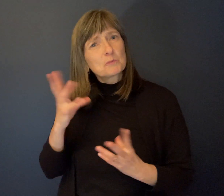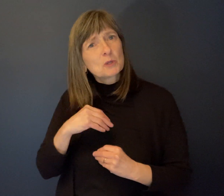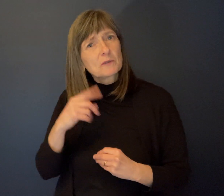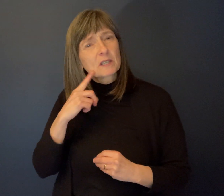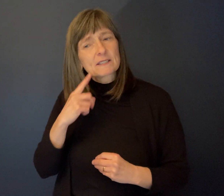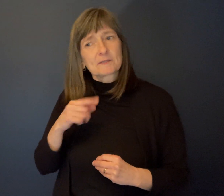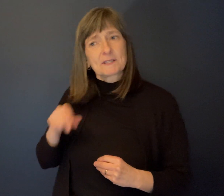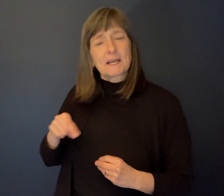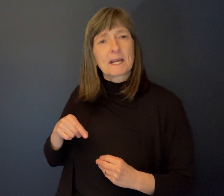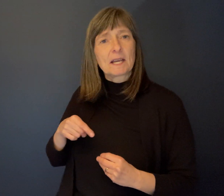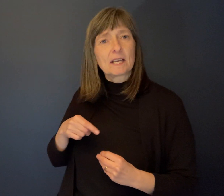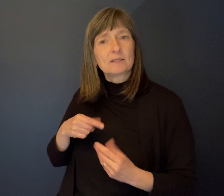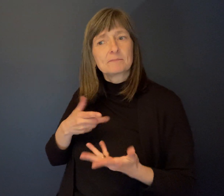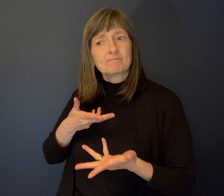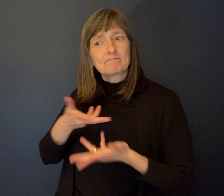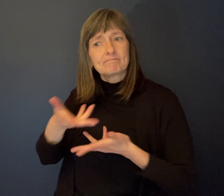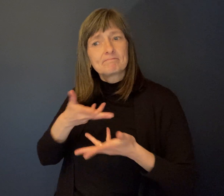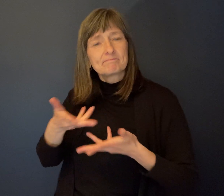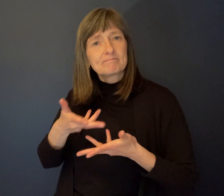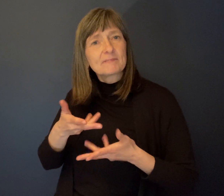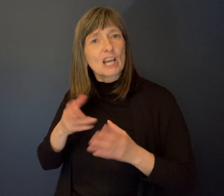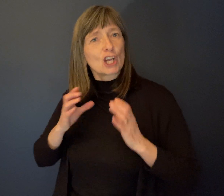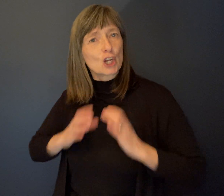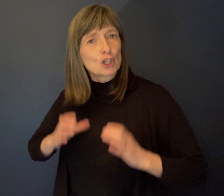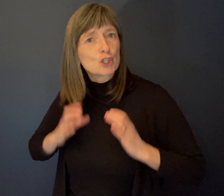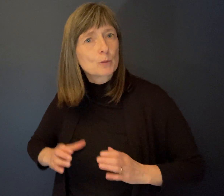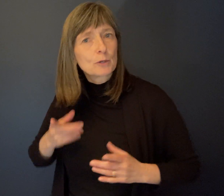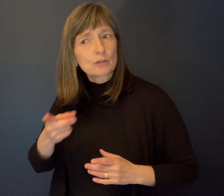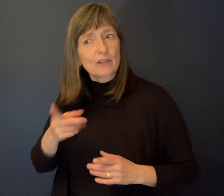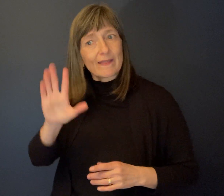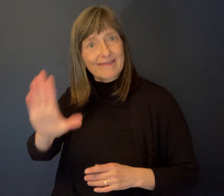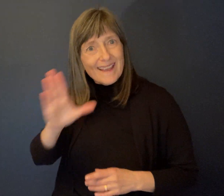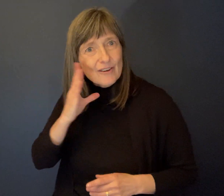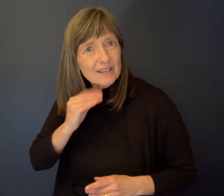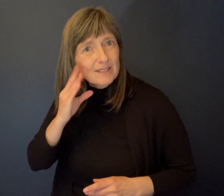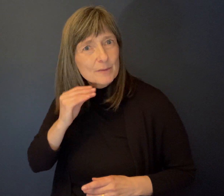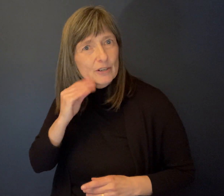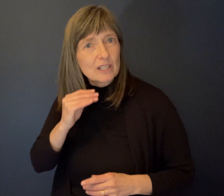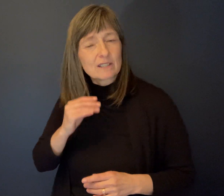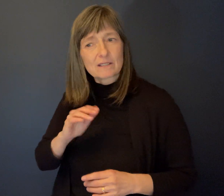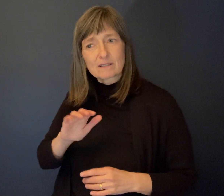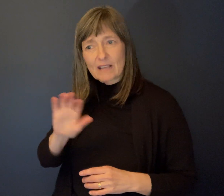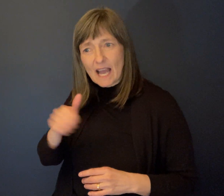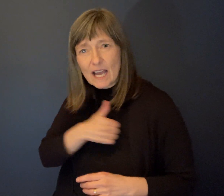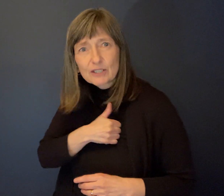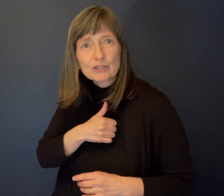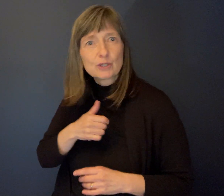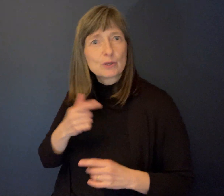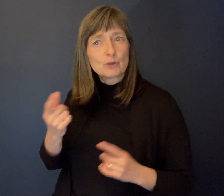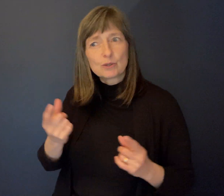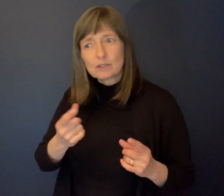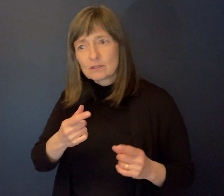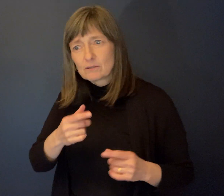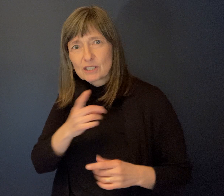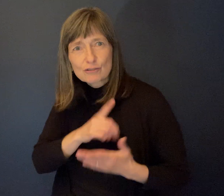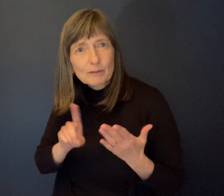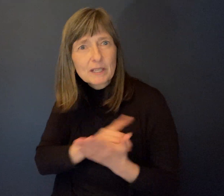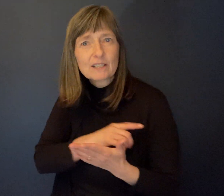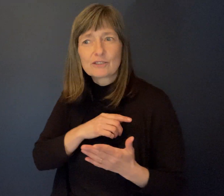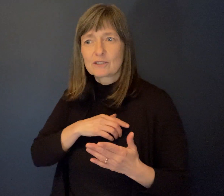with disabilities, what they were experiencing, what they were dealing with with regard to attitudes, discrimination, employment. So